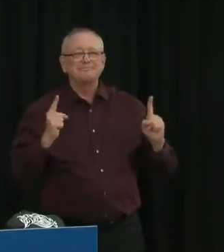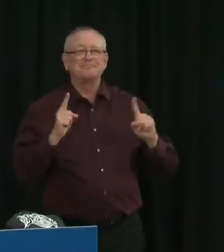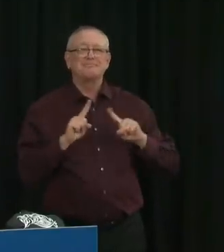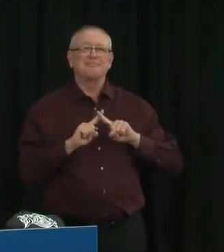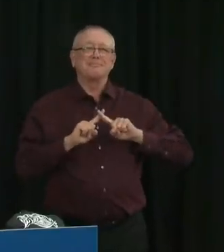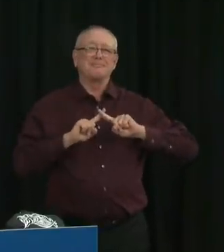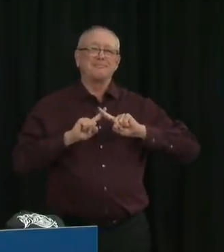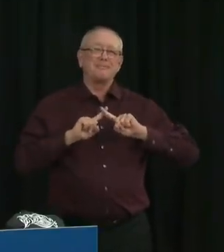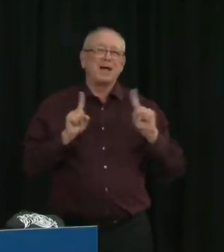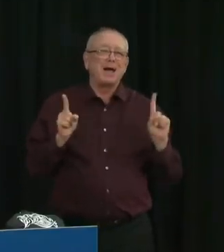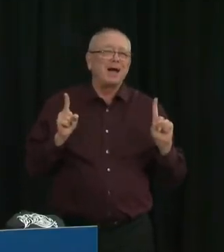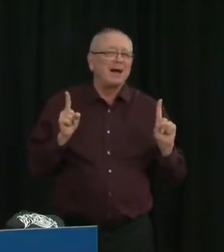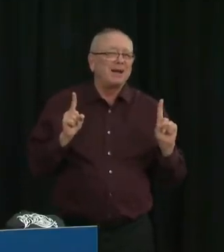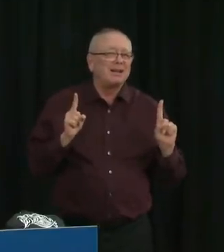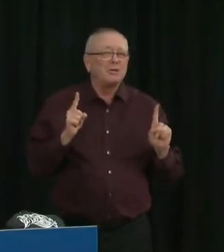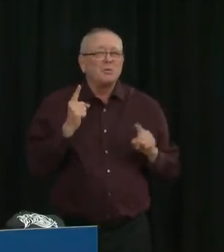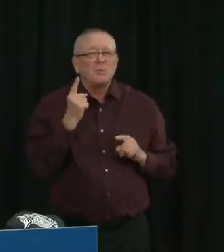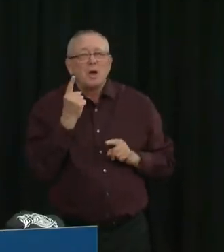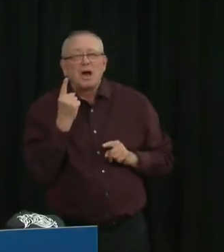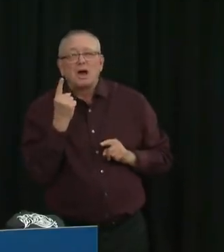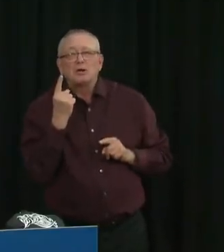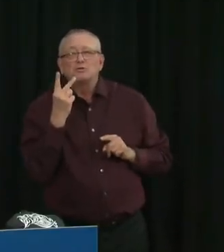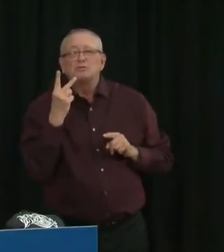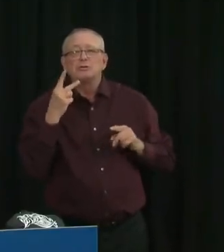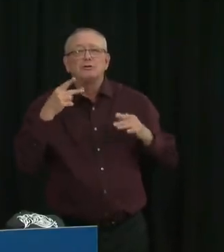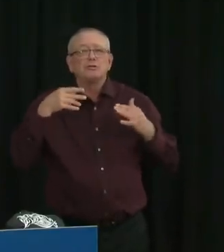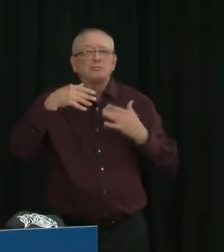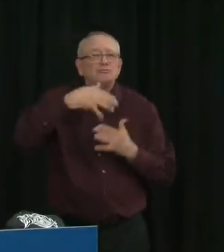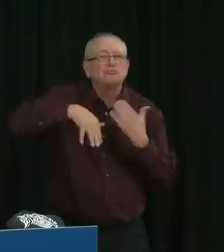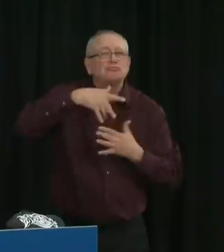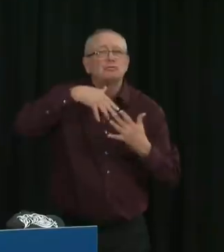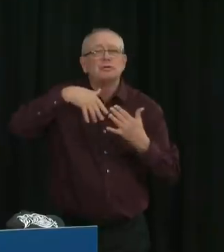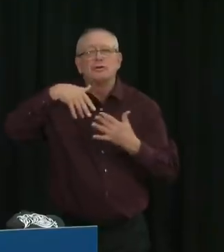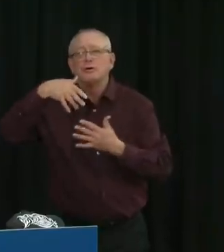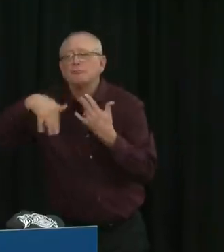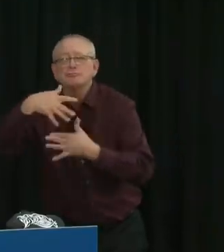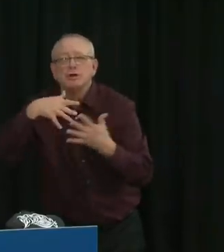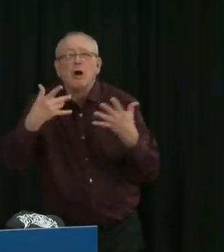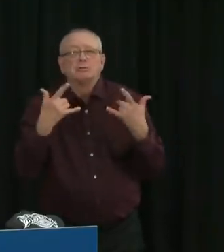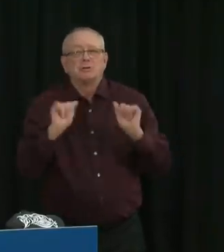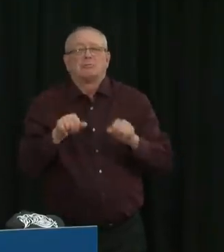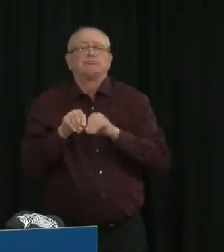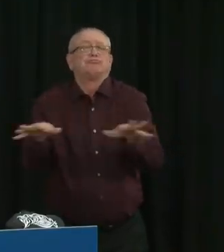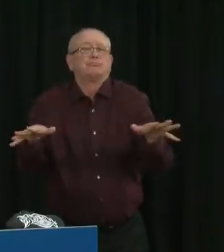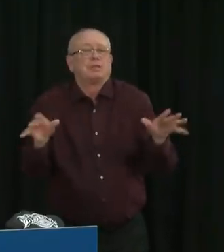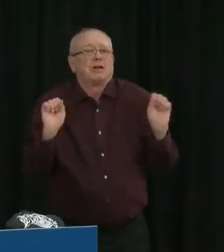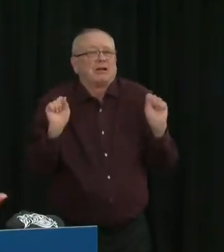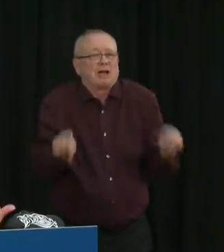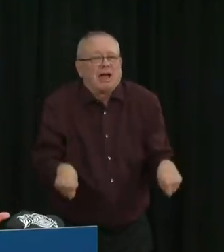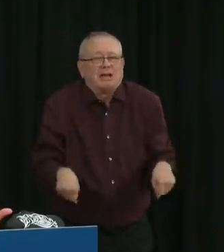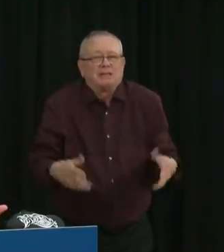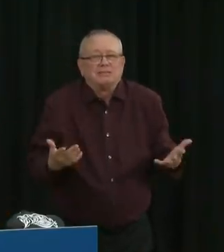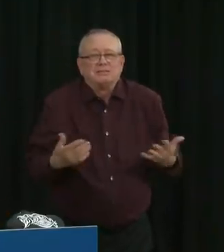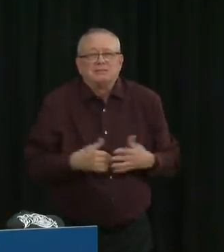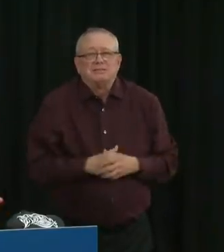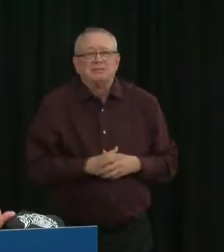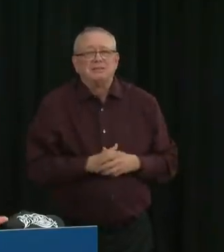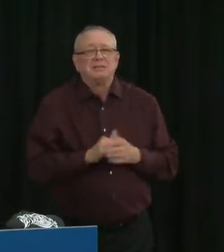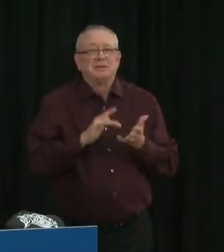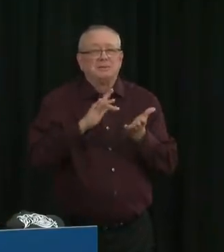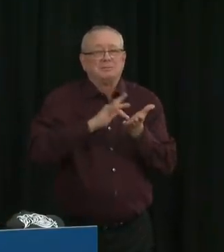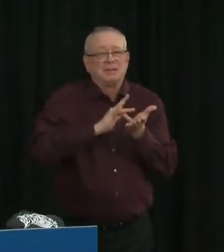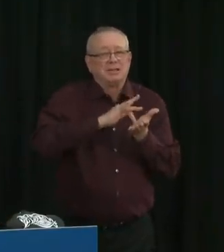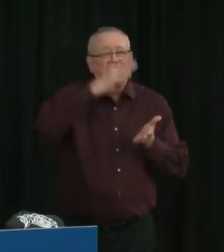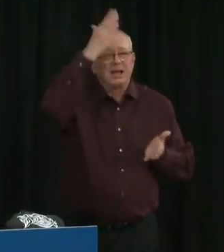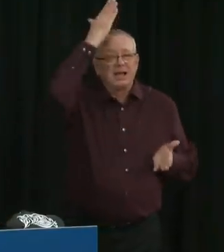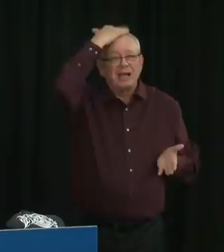perhaps a large gathering to quickly catapult into many cases. So whatever is happening in Medicine Hat, whatever is